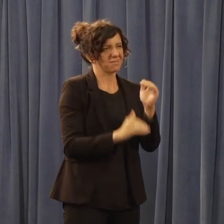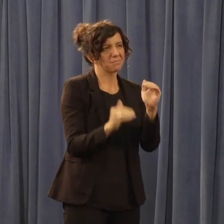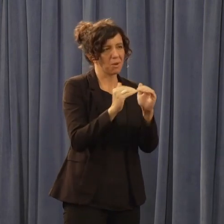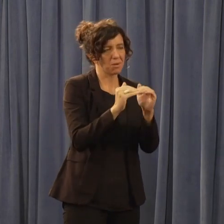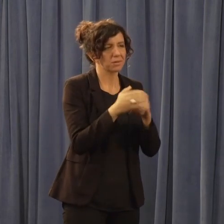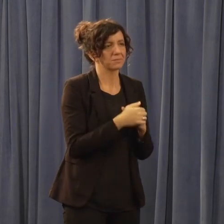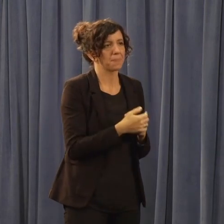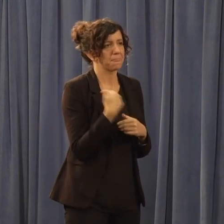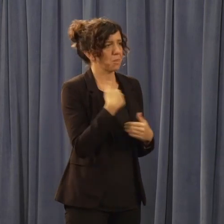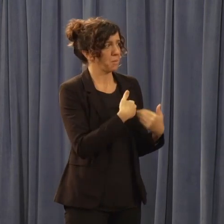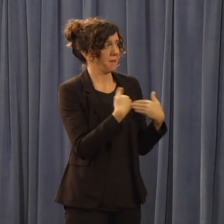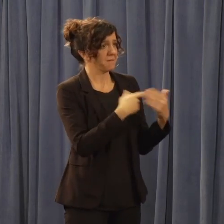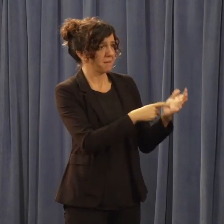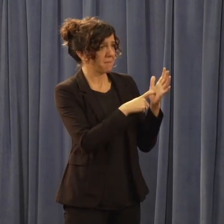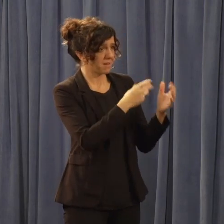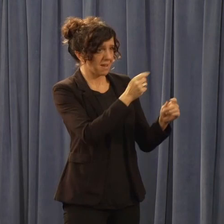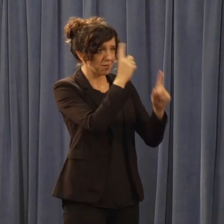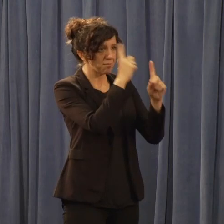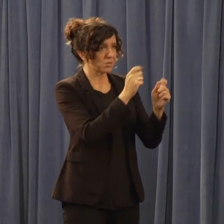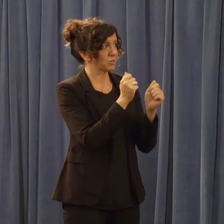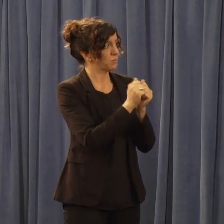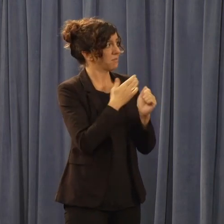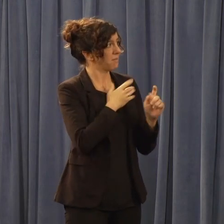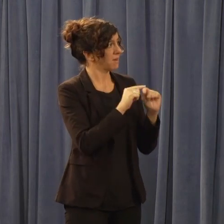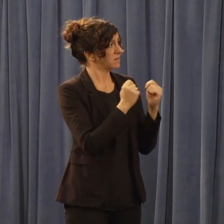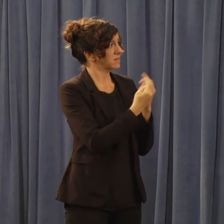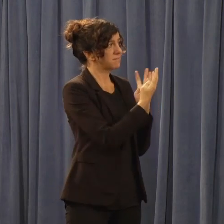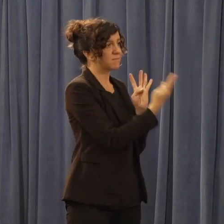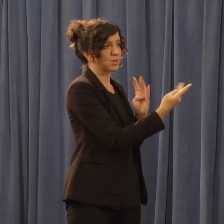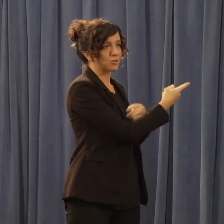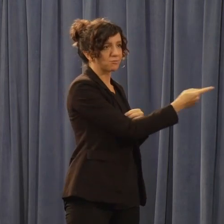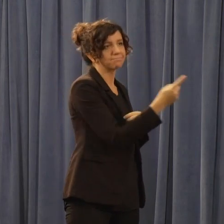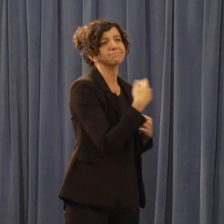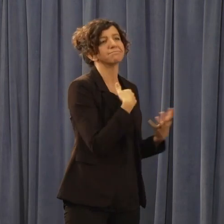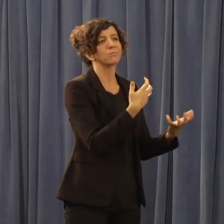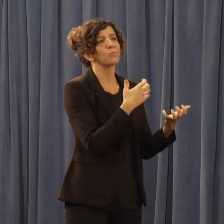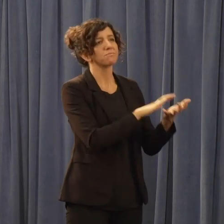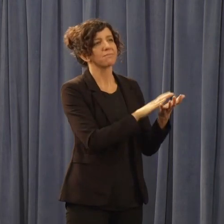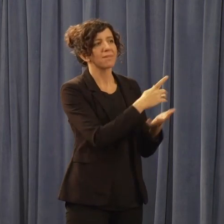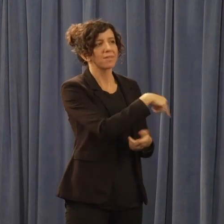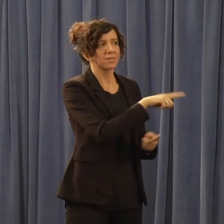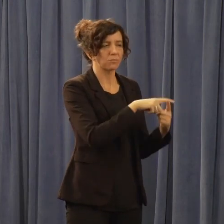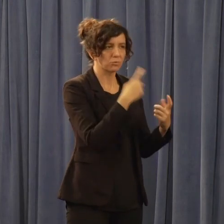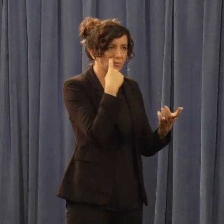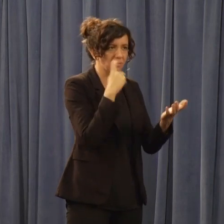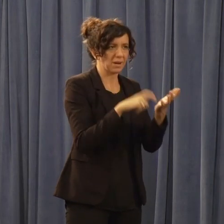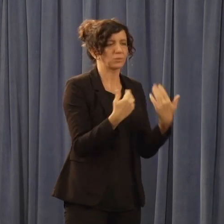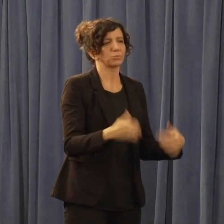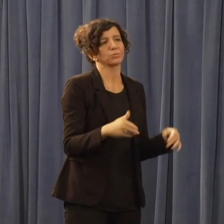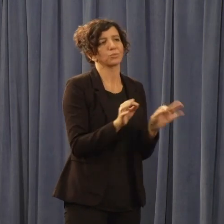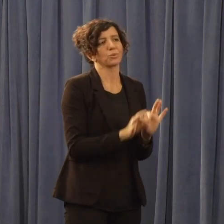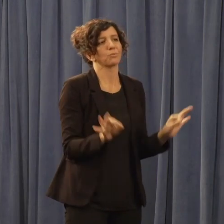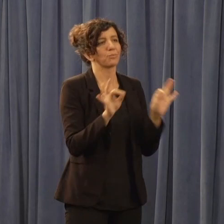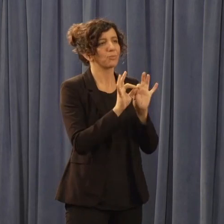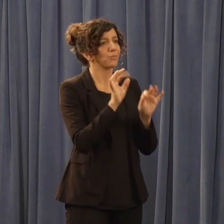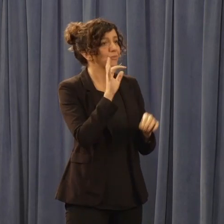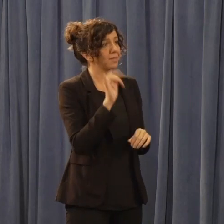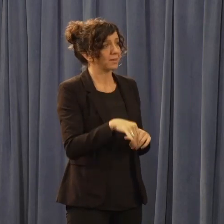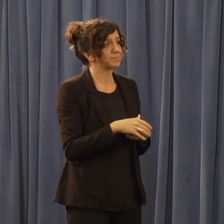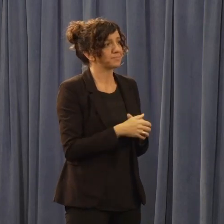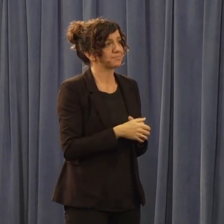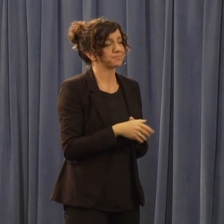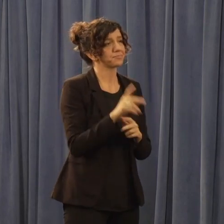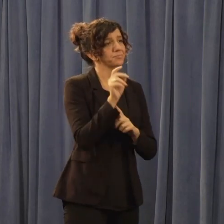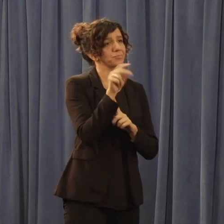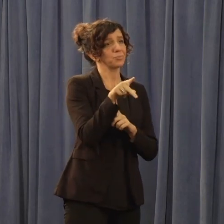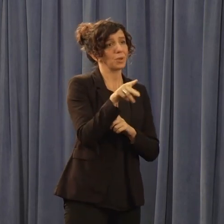mandate and a mission for my team over there. And I just want to applaud them for recognizing the imperative. We want to reform Prop